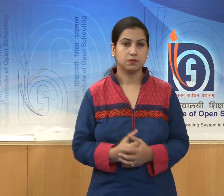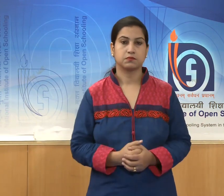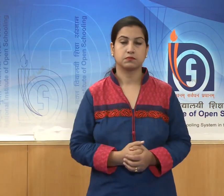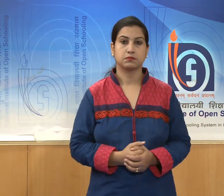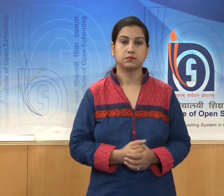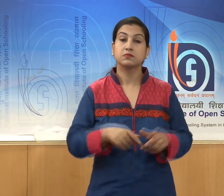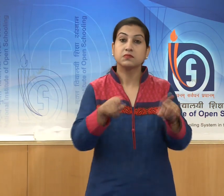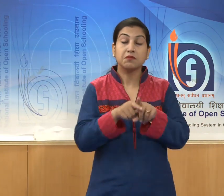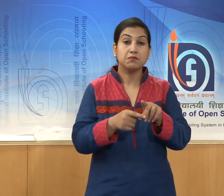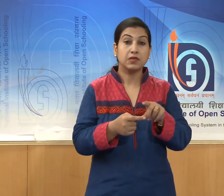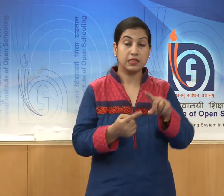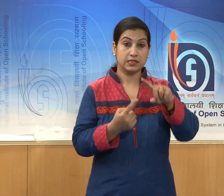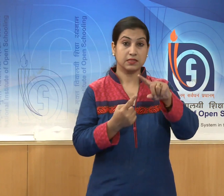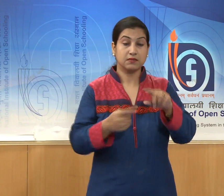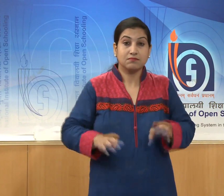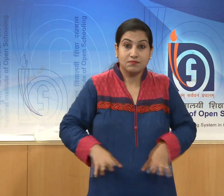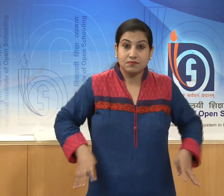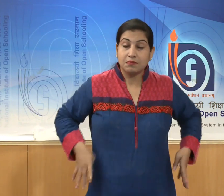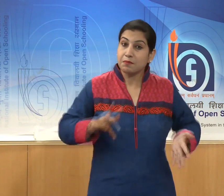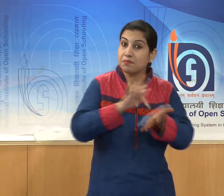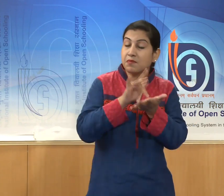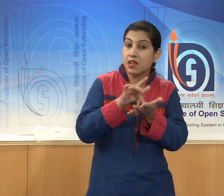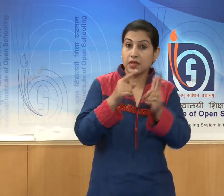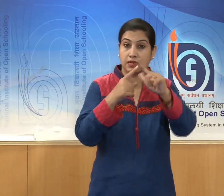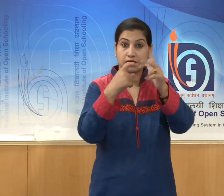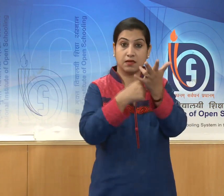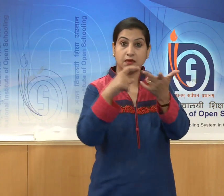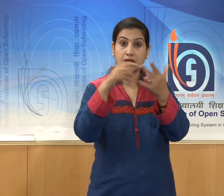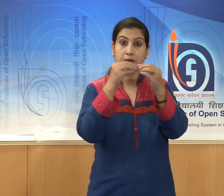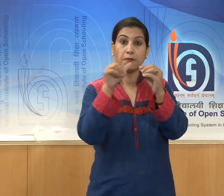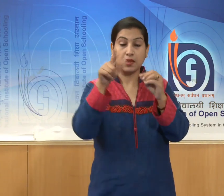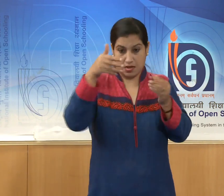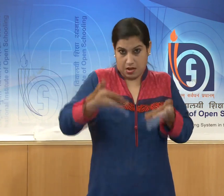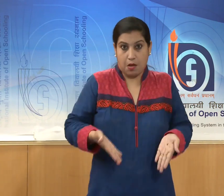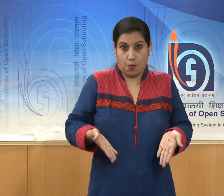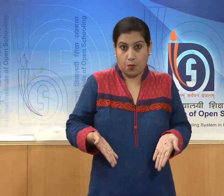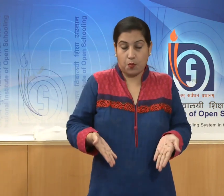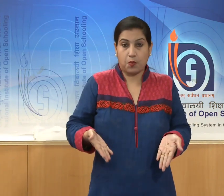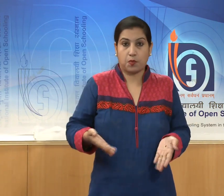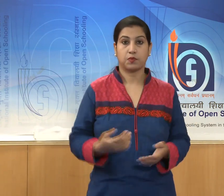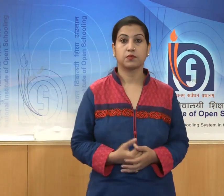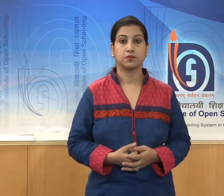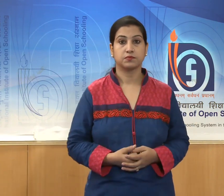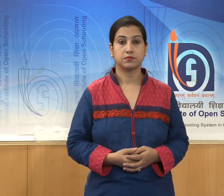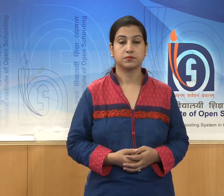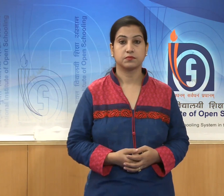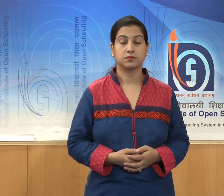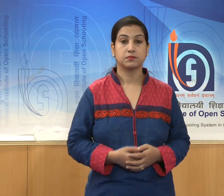the tribal people of modern days in Gujarat